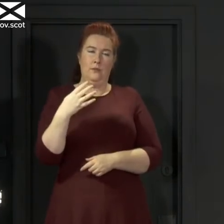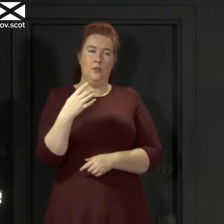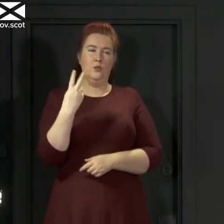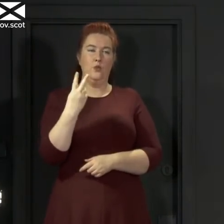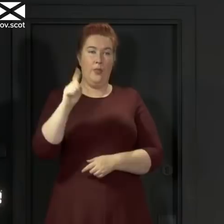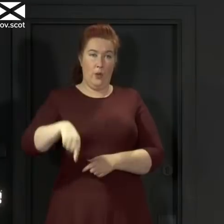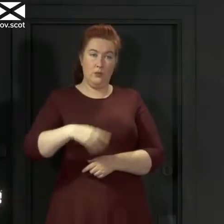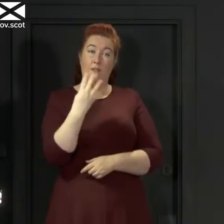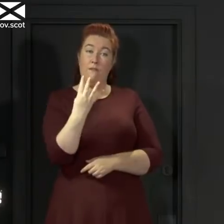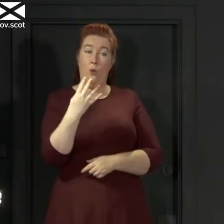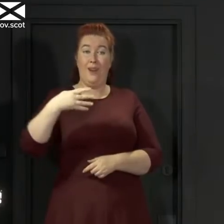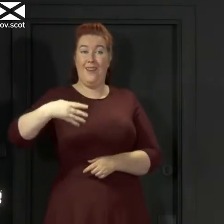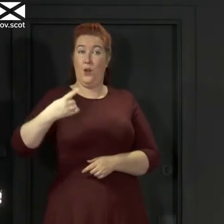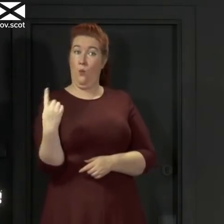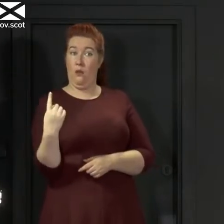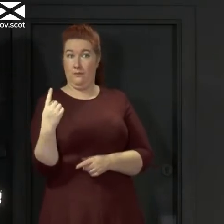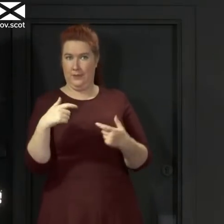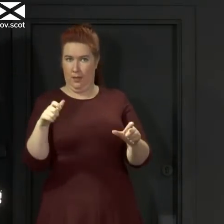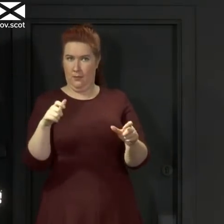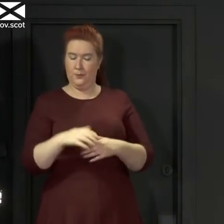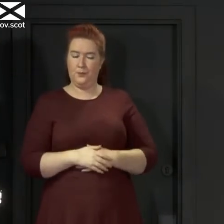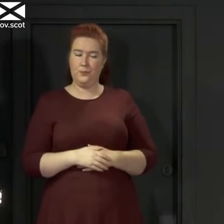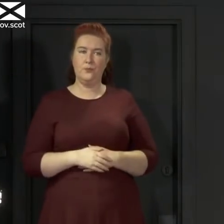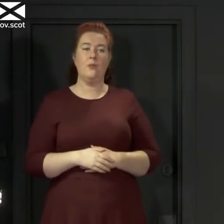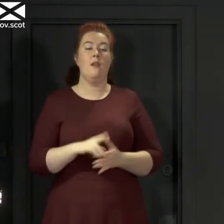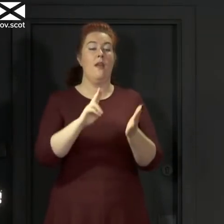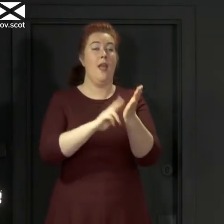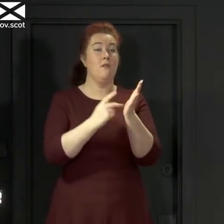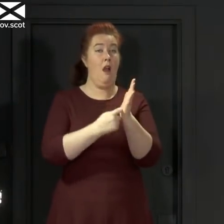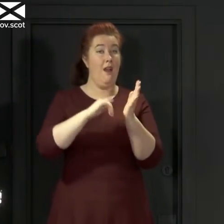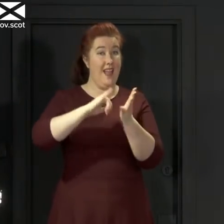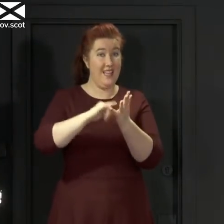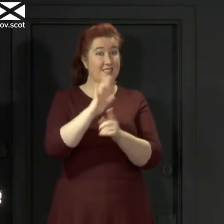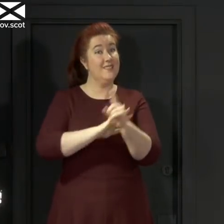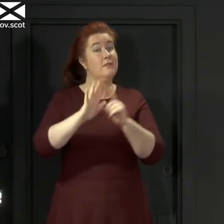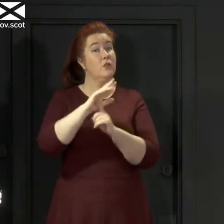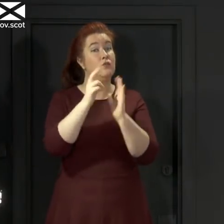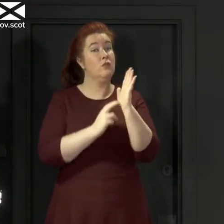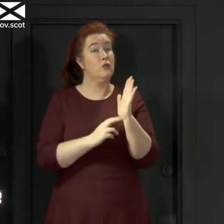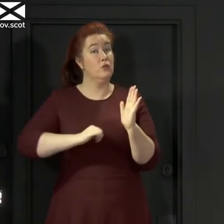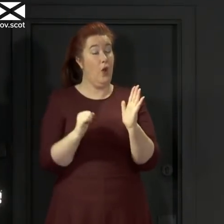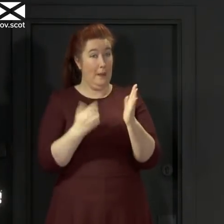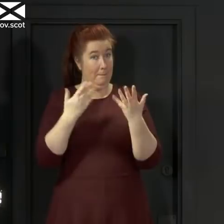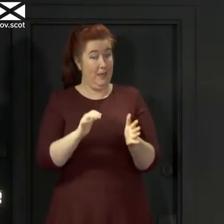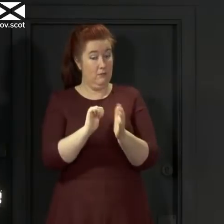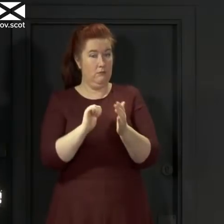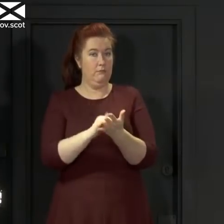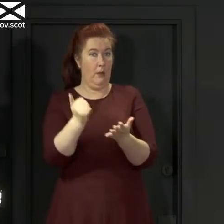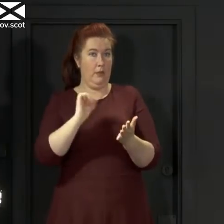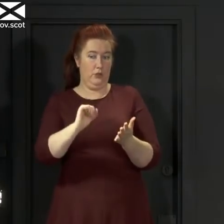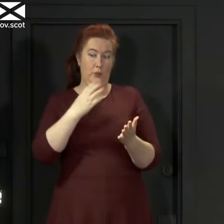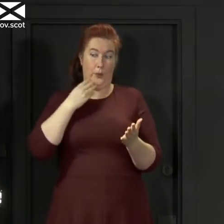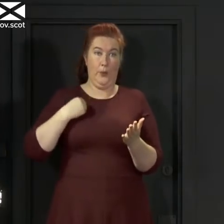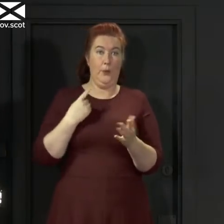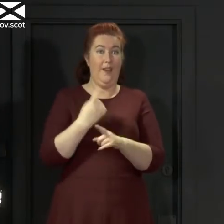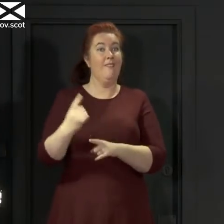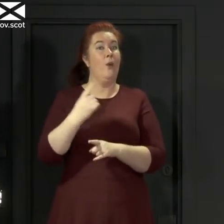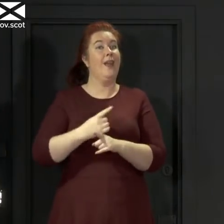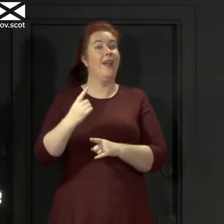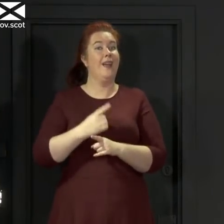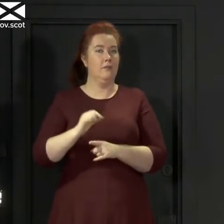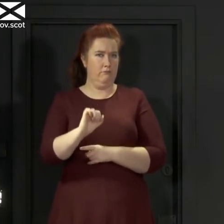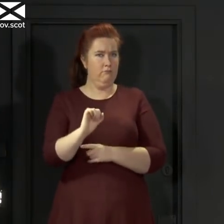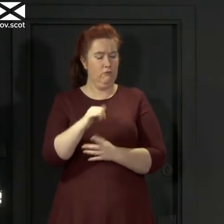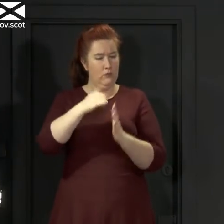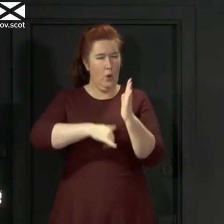In addition, though, the National Records of Scotland has just published its regular weekly report, which, as you know by now, is